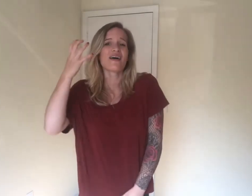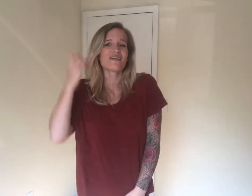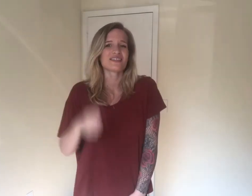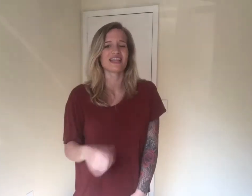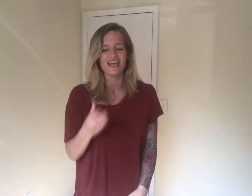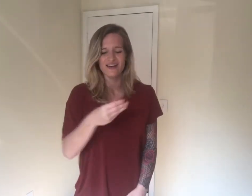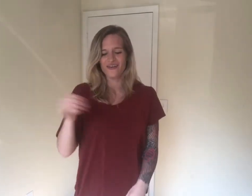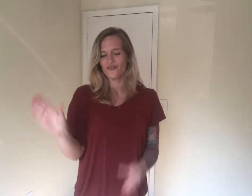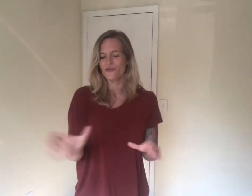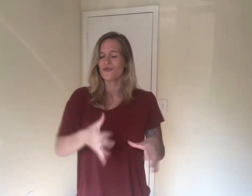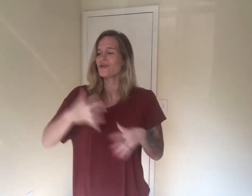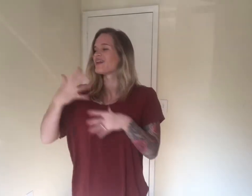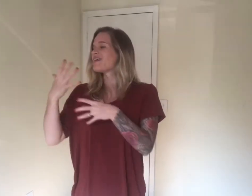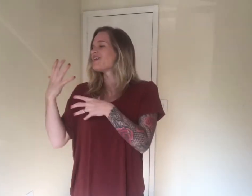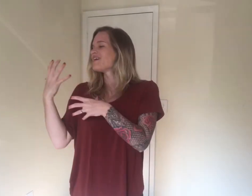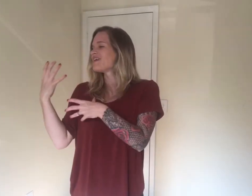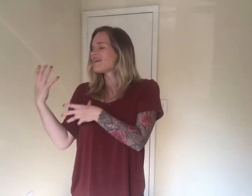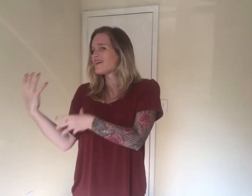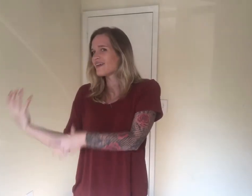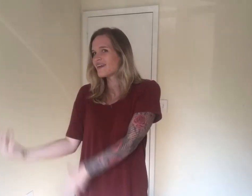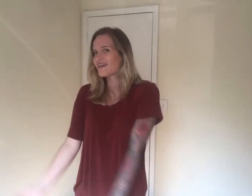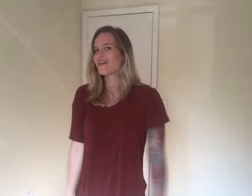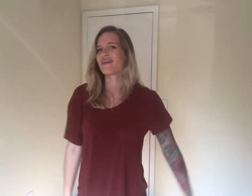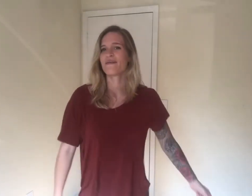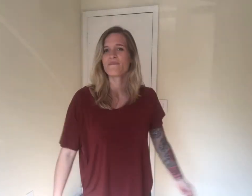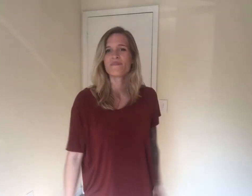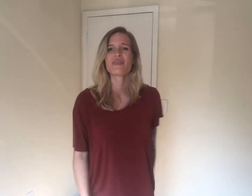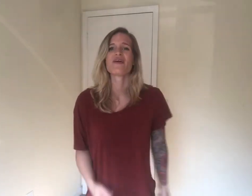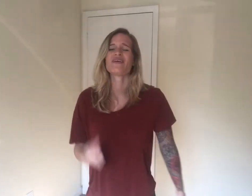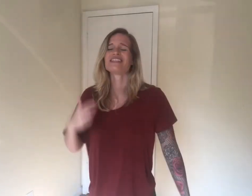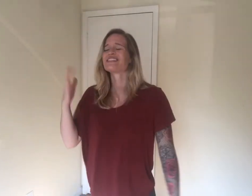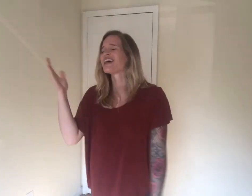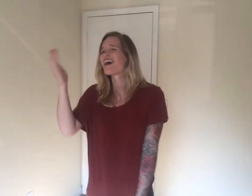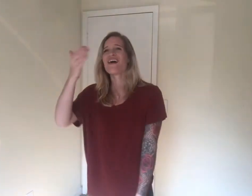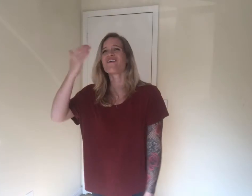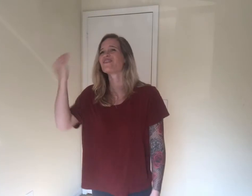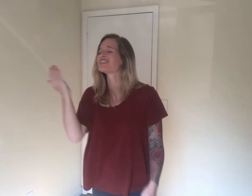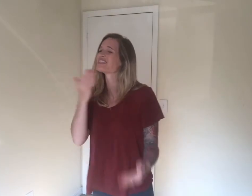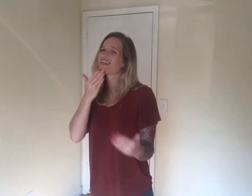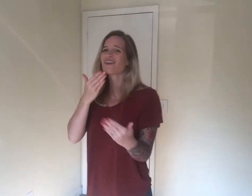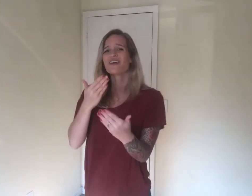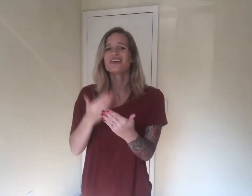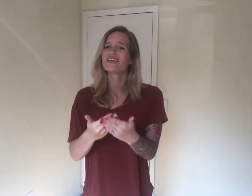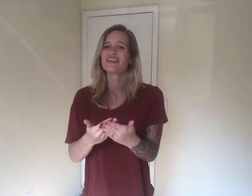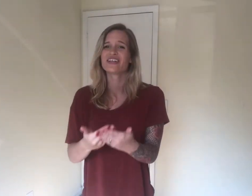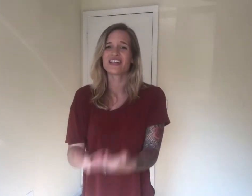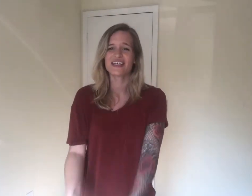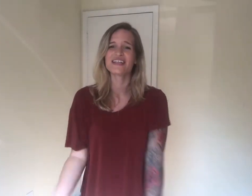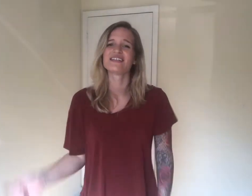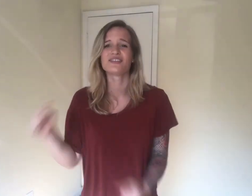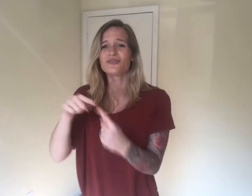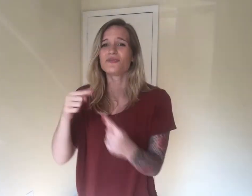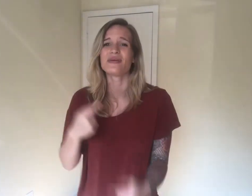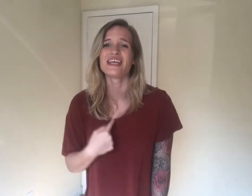and unruly I want Oh it sounds so good to me